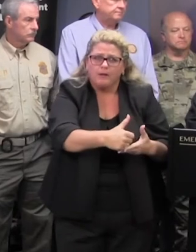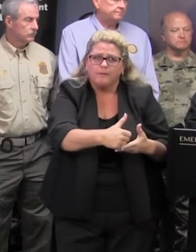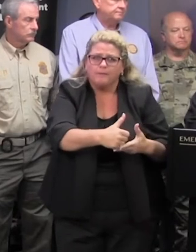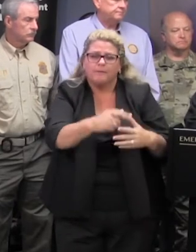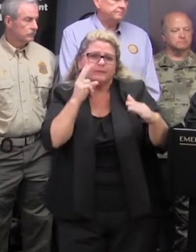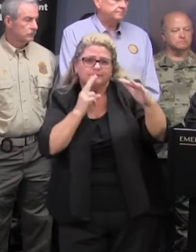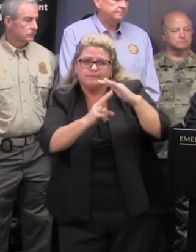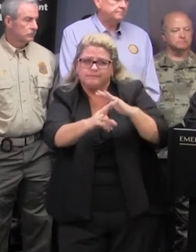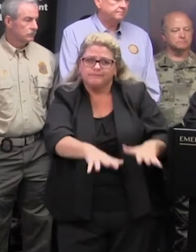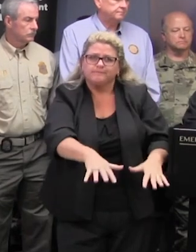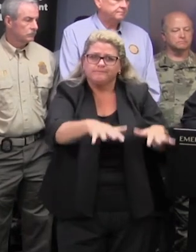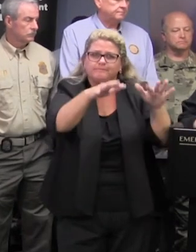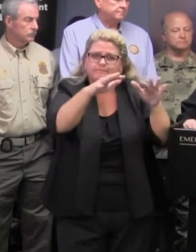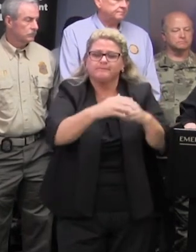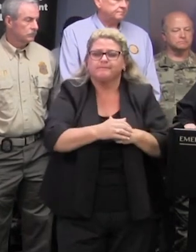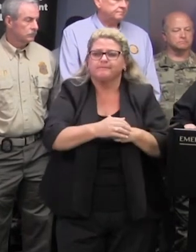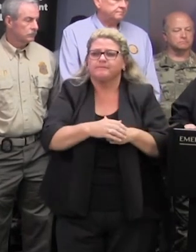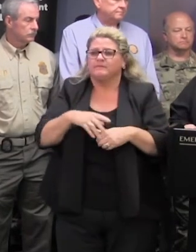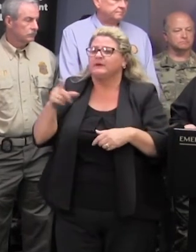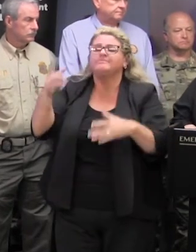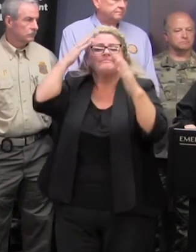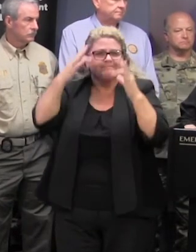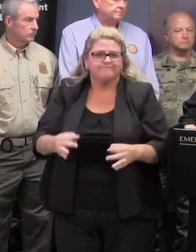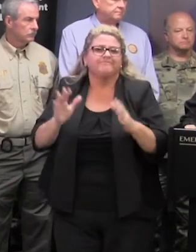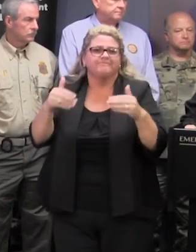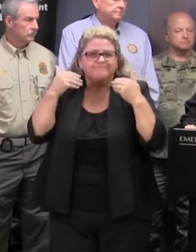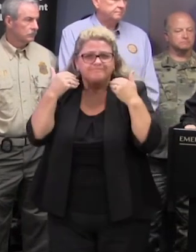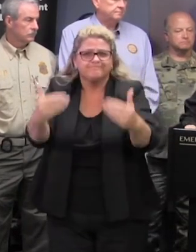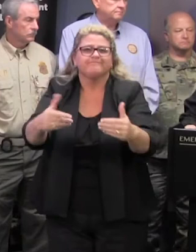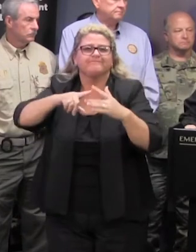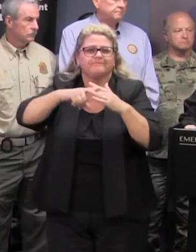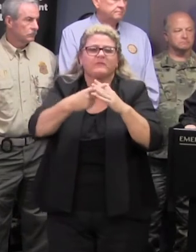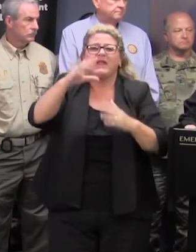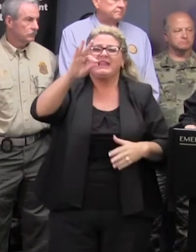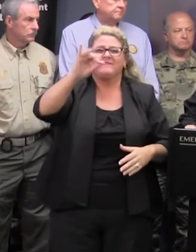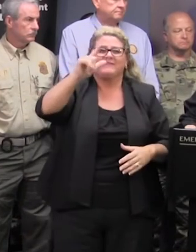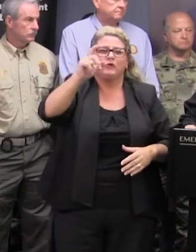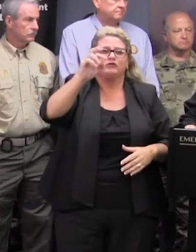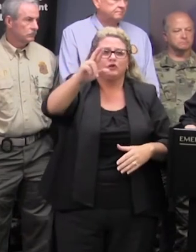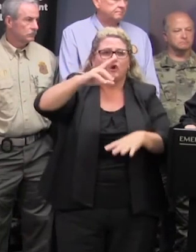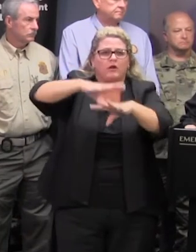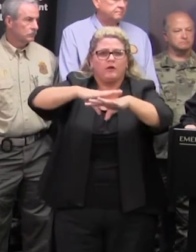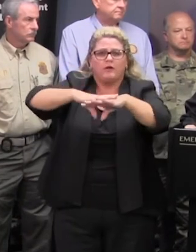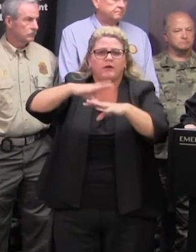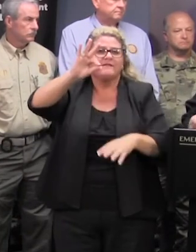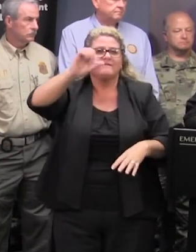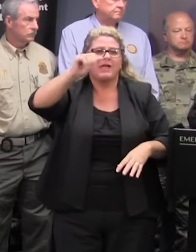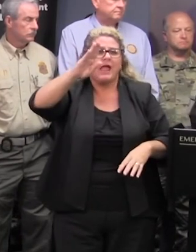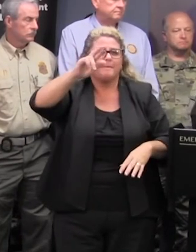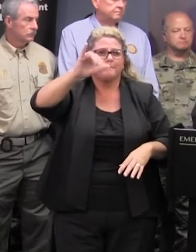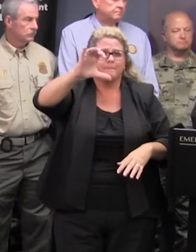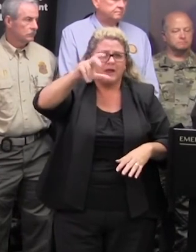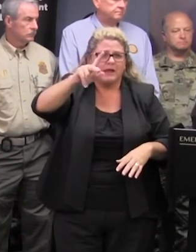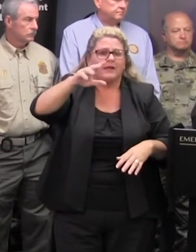waters they are moving forward with a plan to implement some filter fabric on the top of the the structure as well